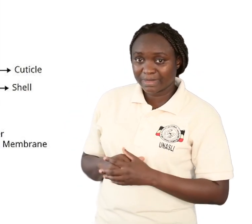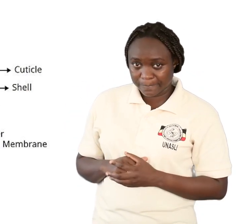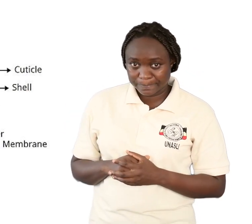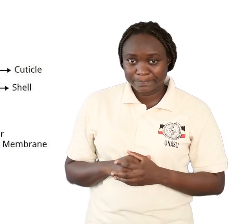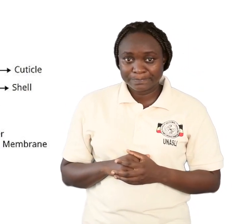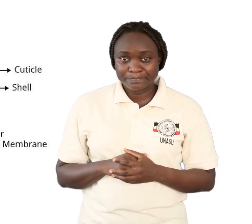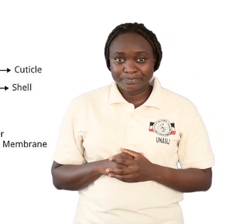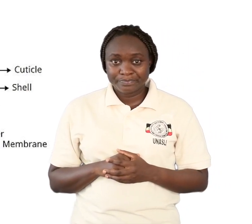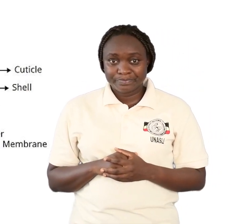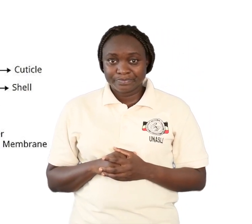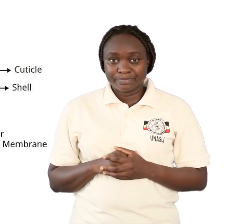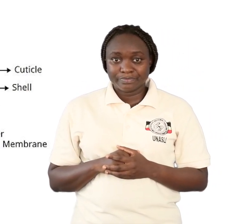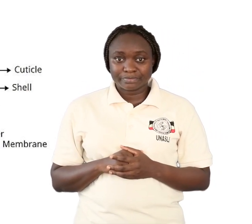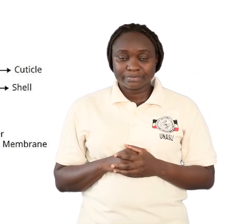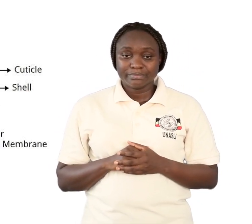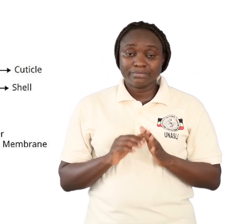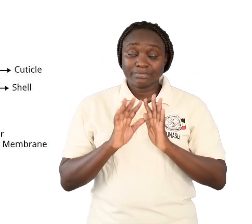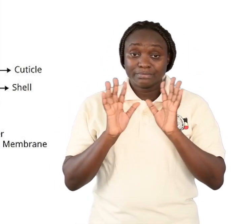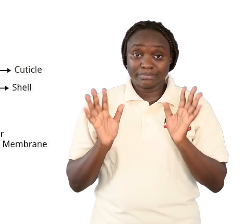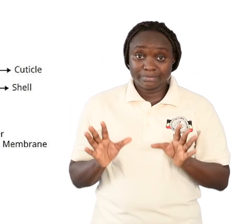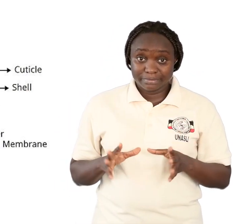inner layer in the center.